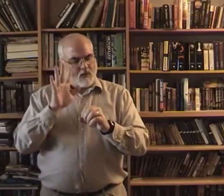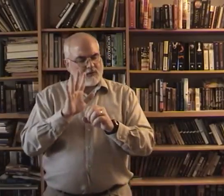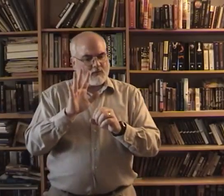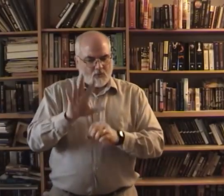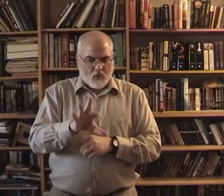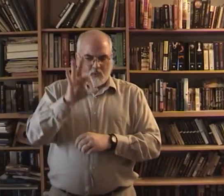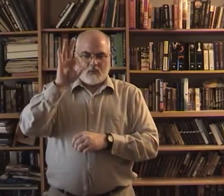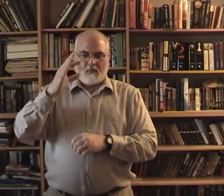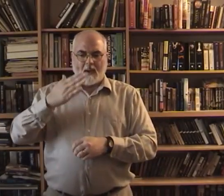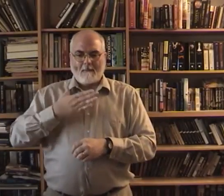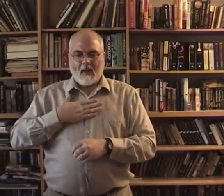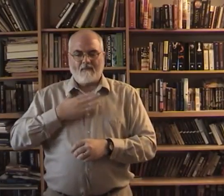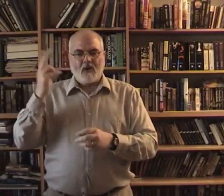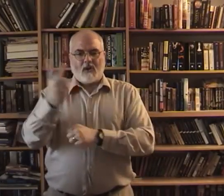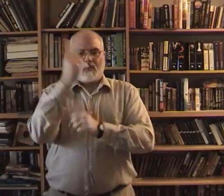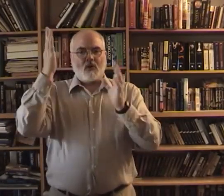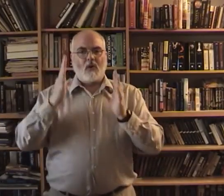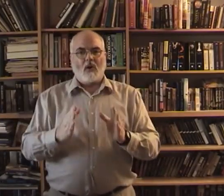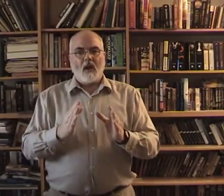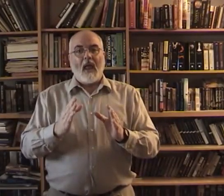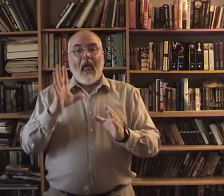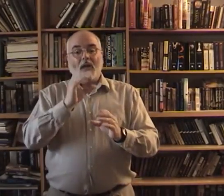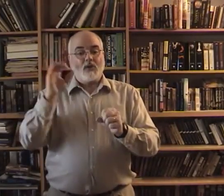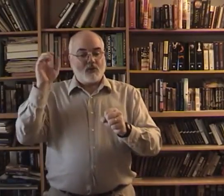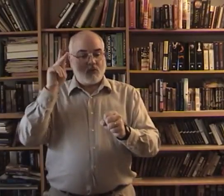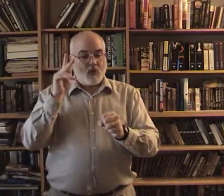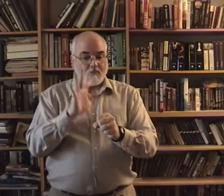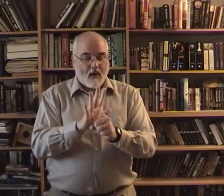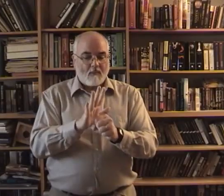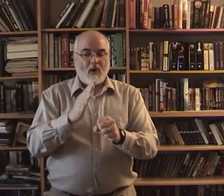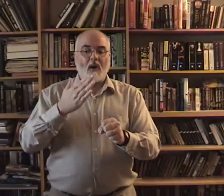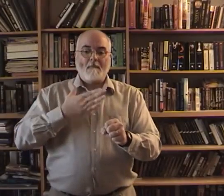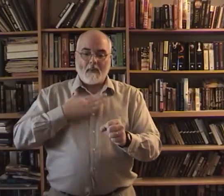to be my victor and assured my pardon